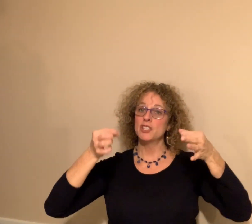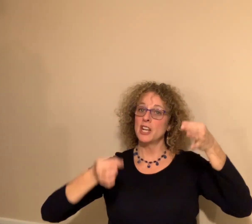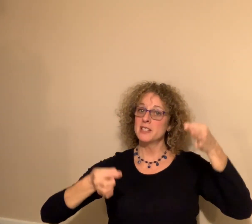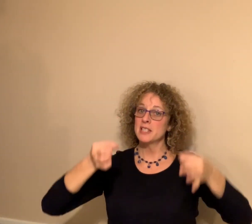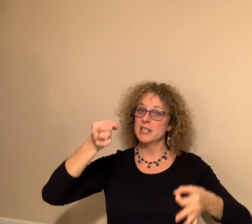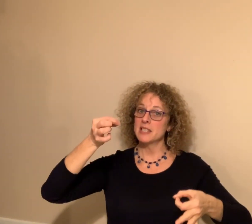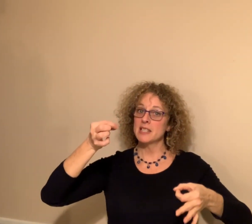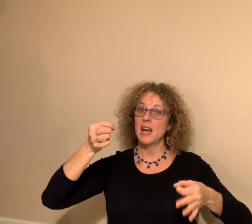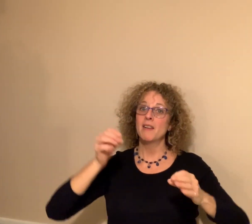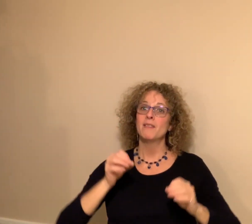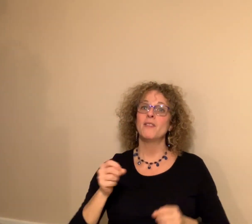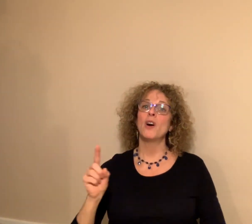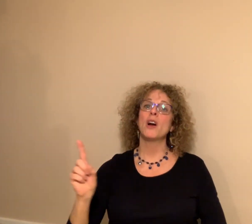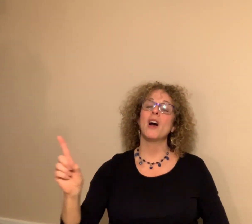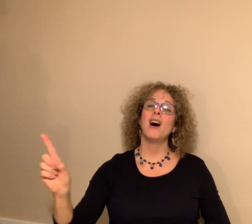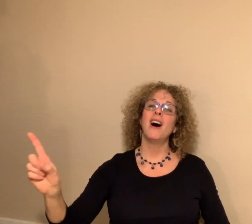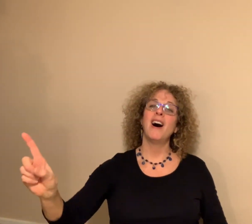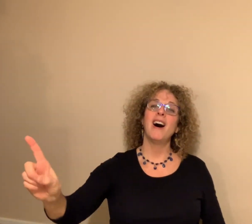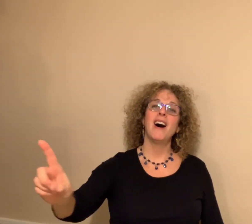justice for all.